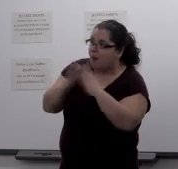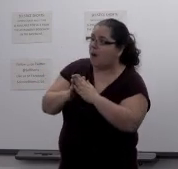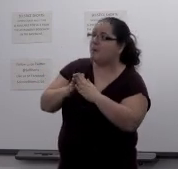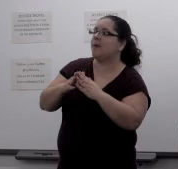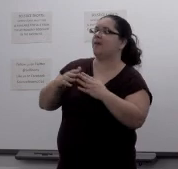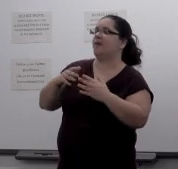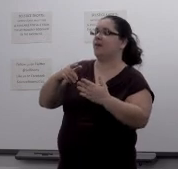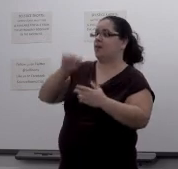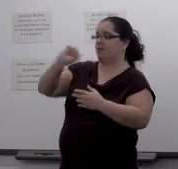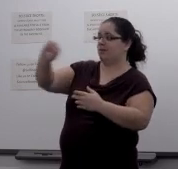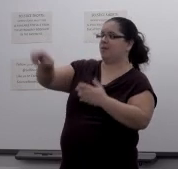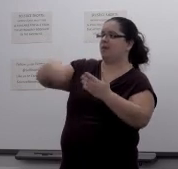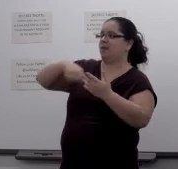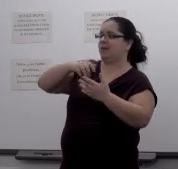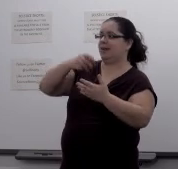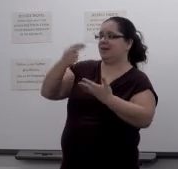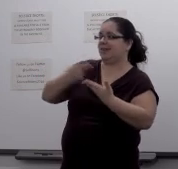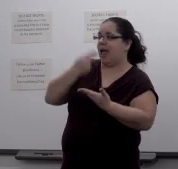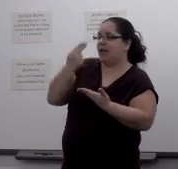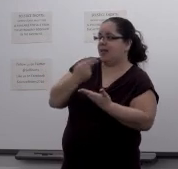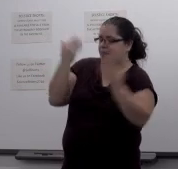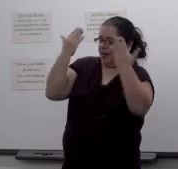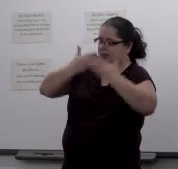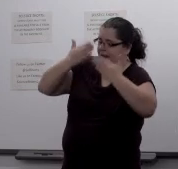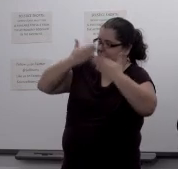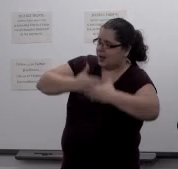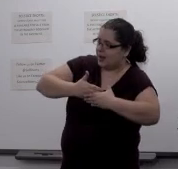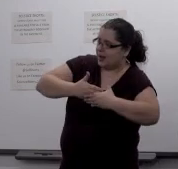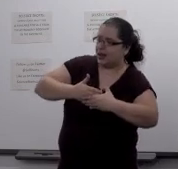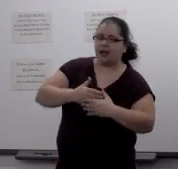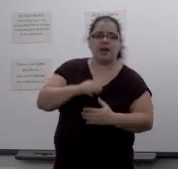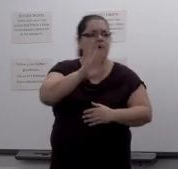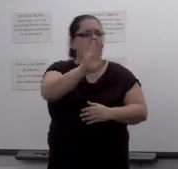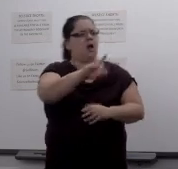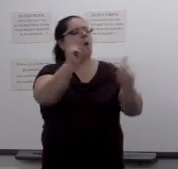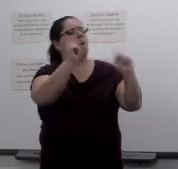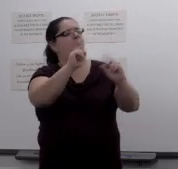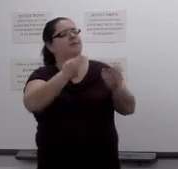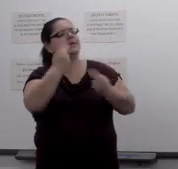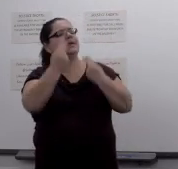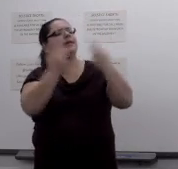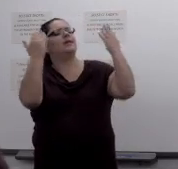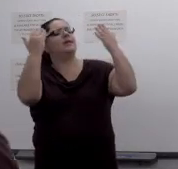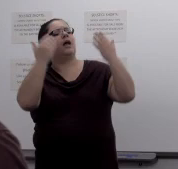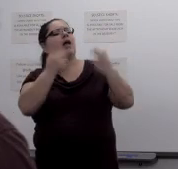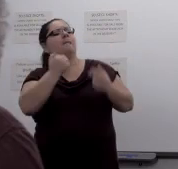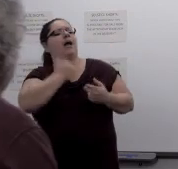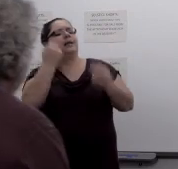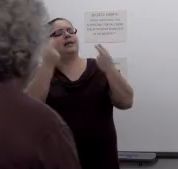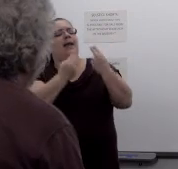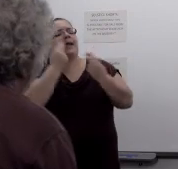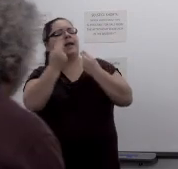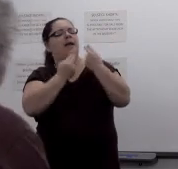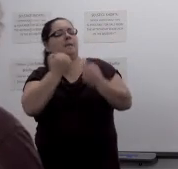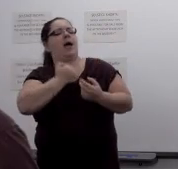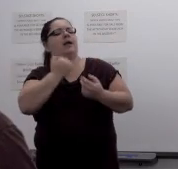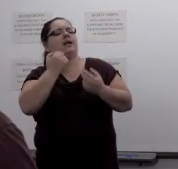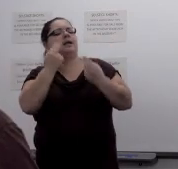home for your dinner this evening? What have you got for me dinner, me dinner time, me